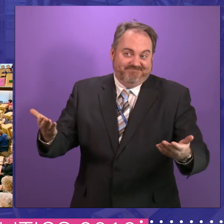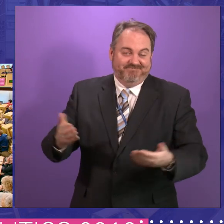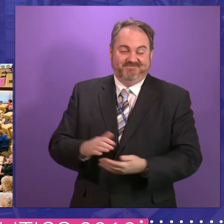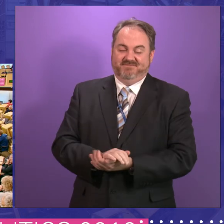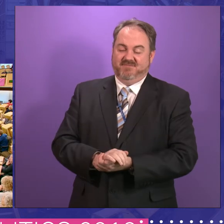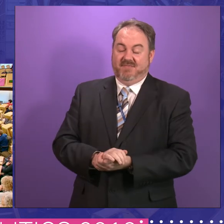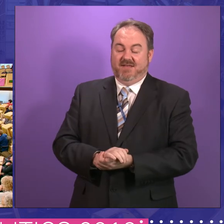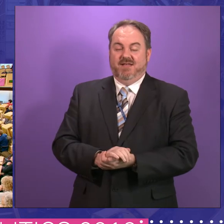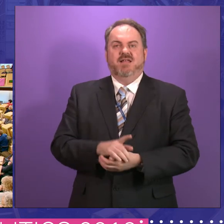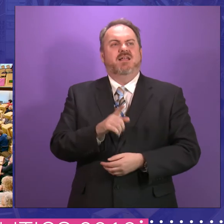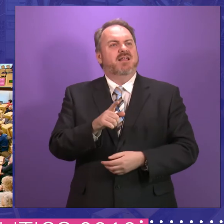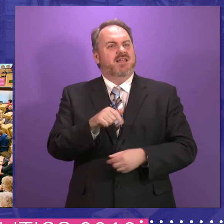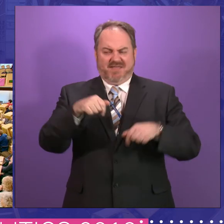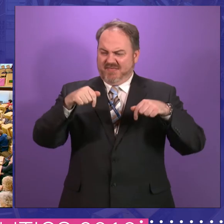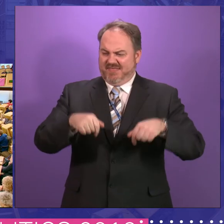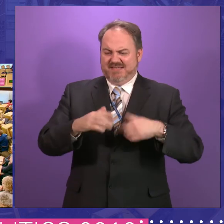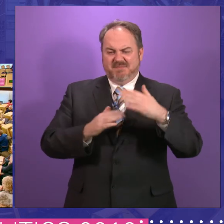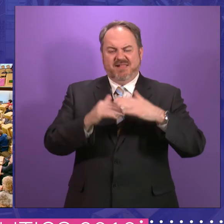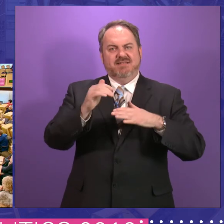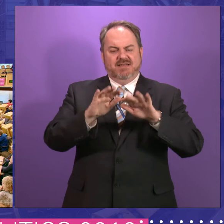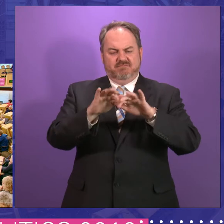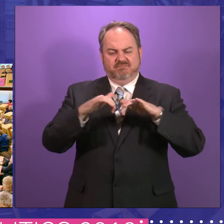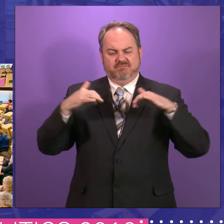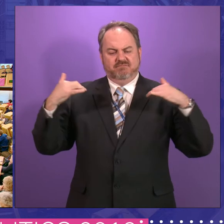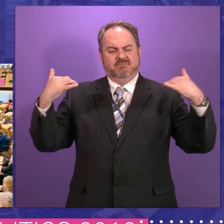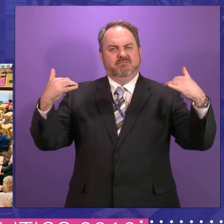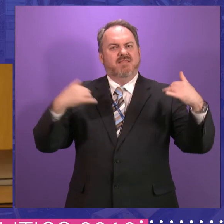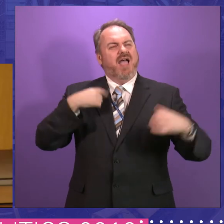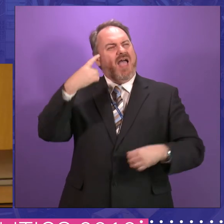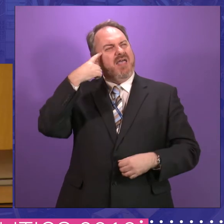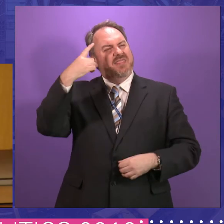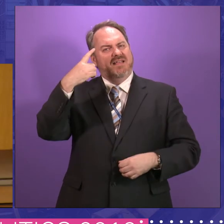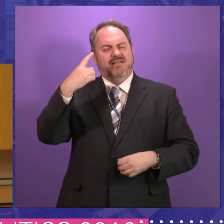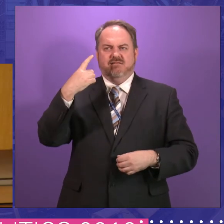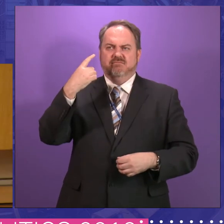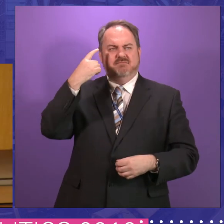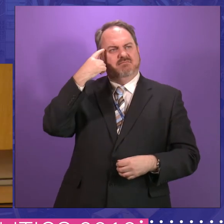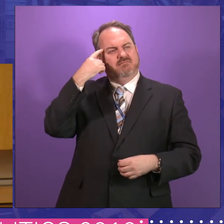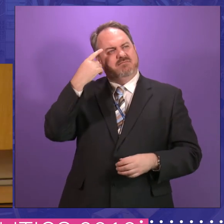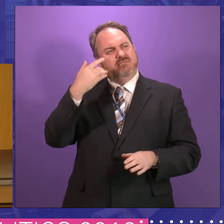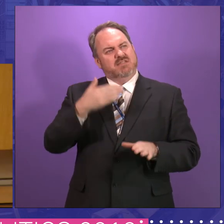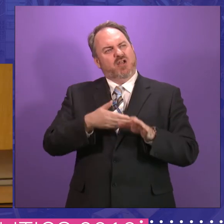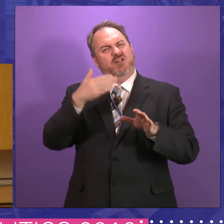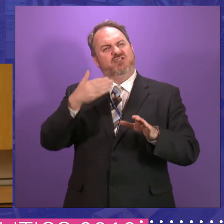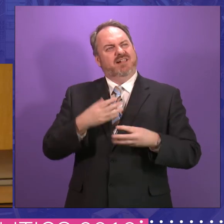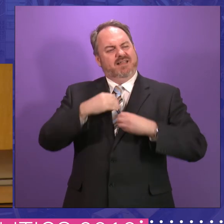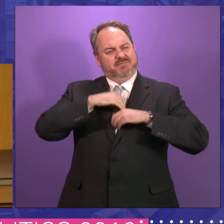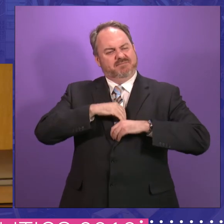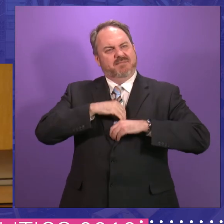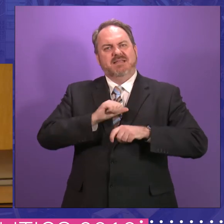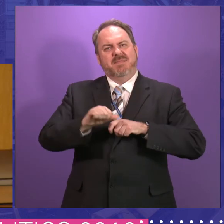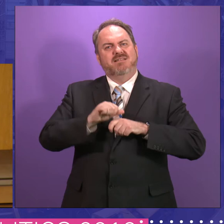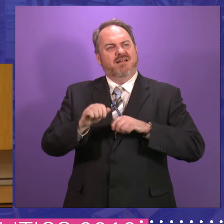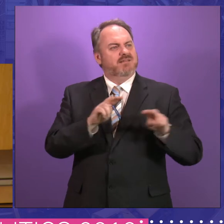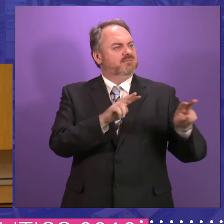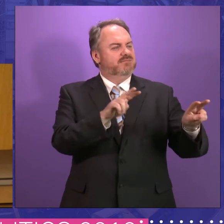finally, the point about the horseshoe shape, I think, psychologically, it's a lot better. I remember standing at the dispatch box during the devolution debate and one of